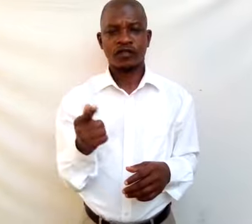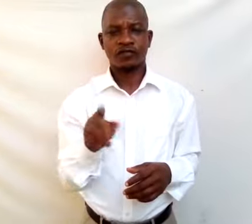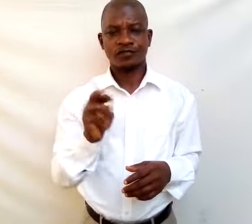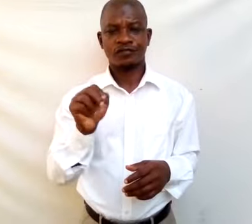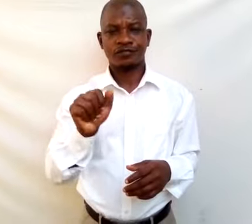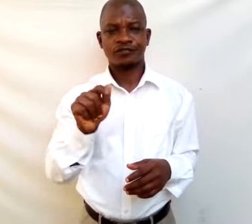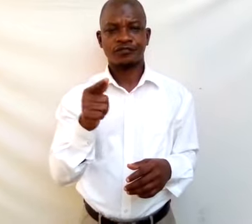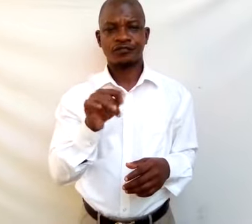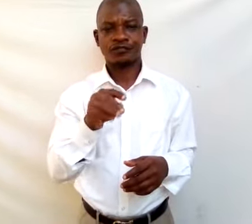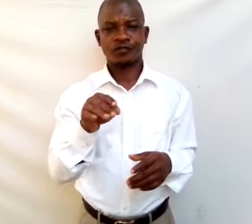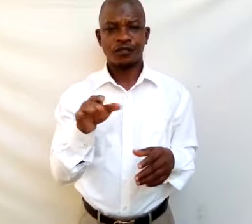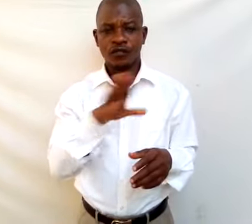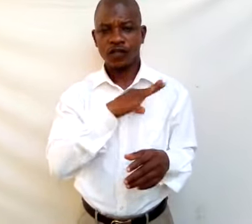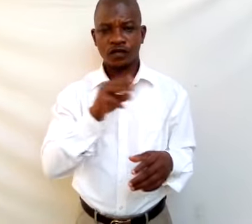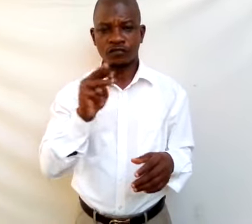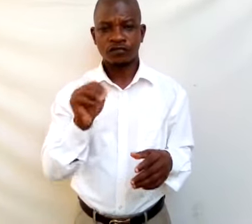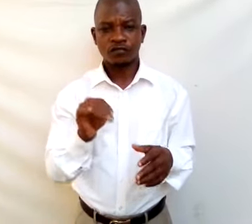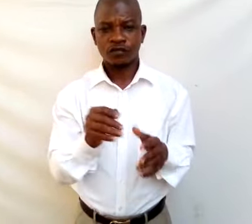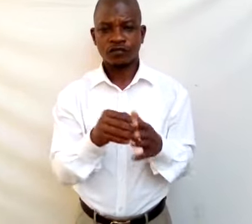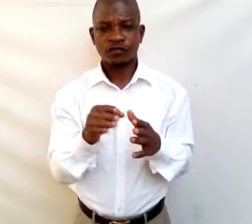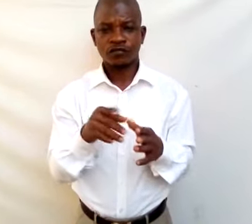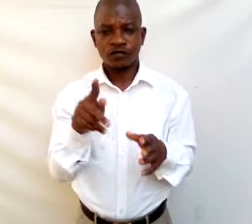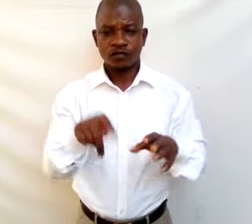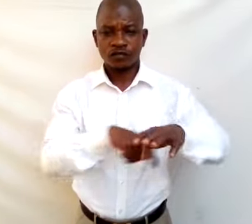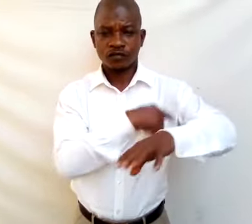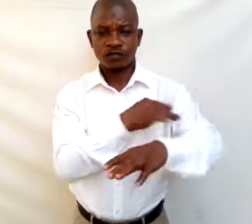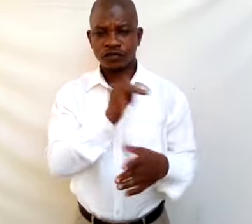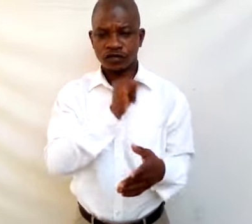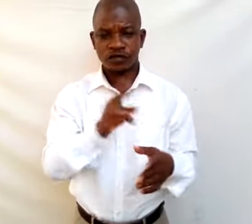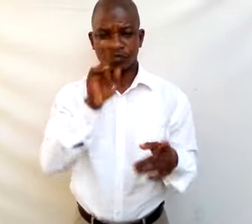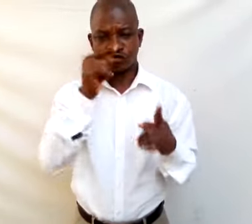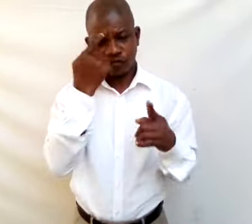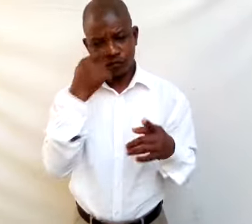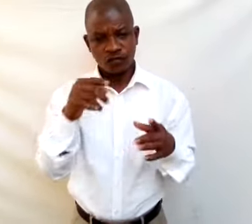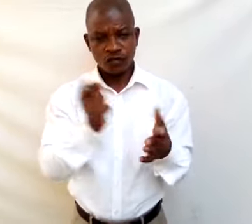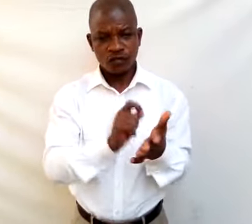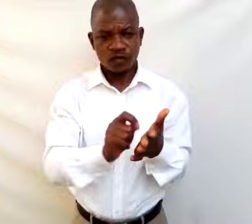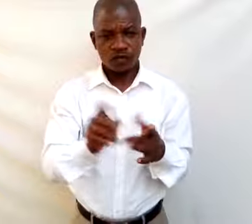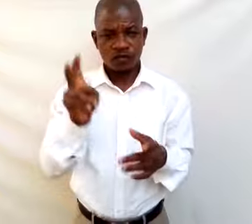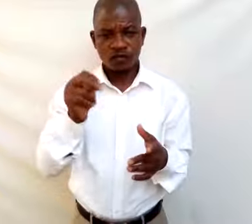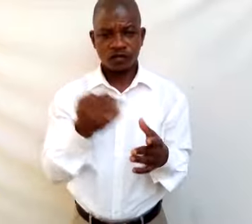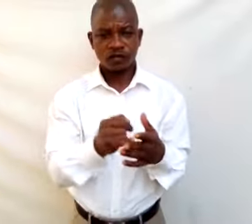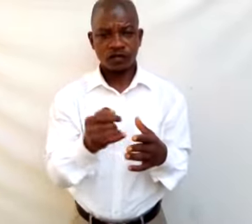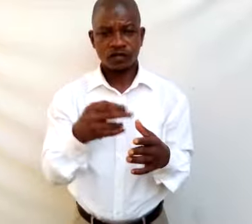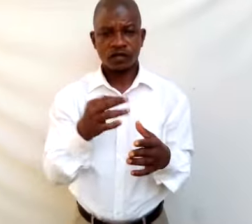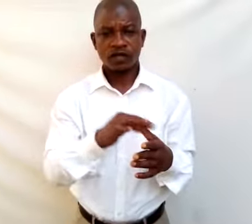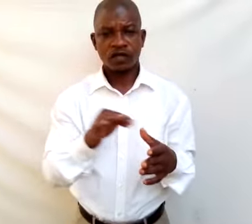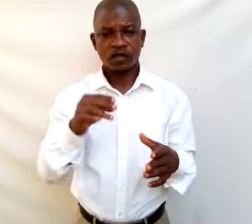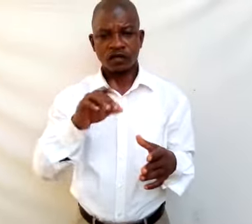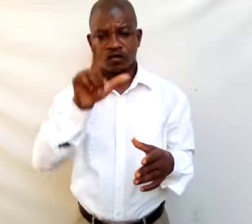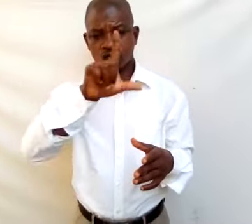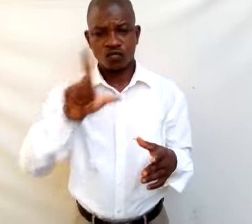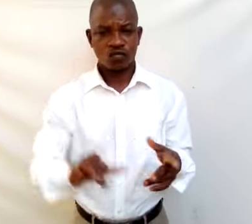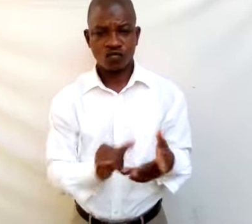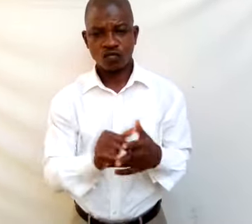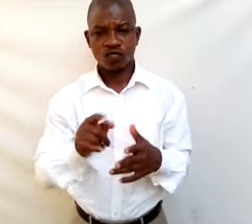and minimum thermometer. Specimen used for recording the highest and lowest temperature of the day.